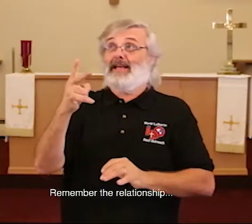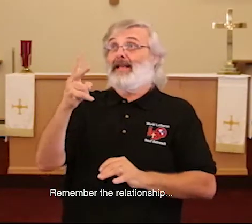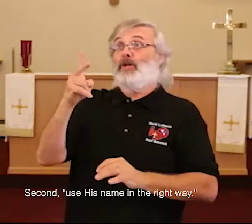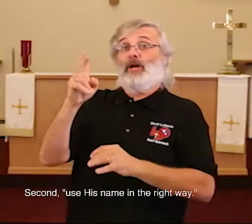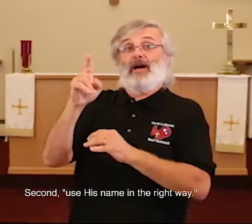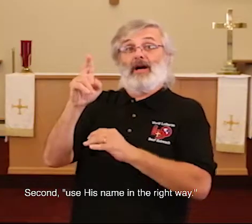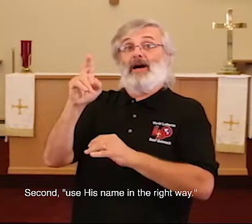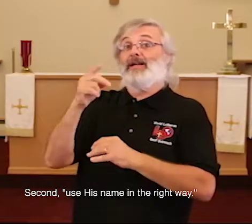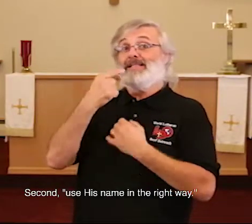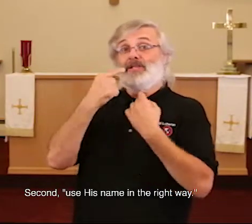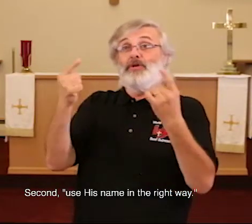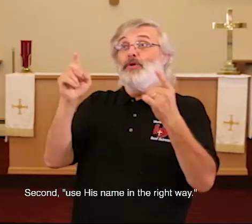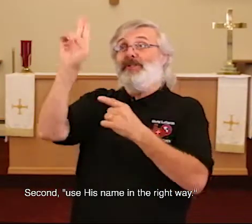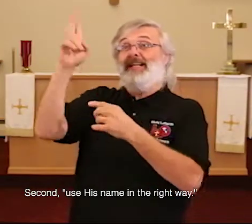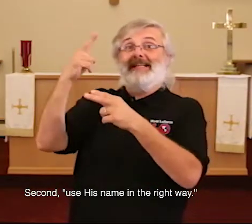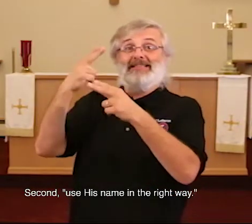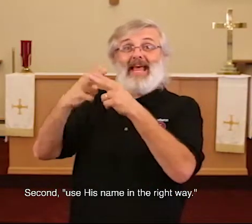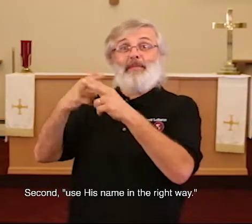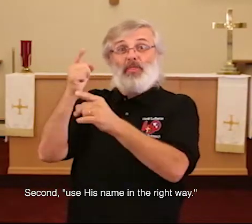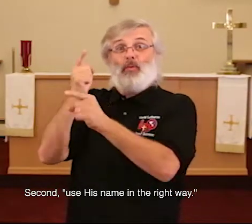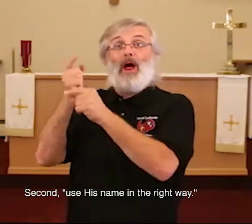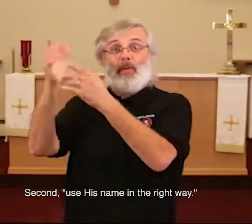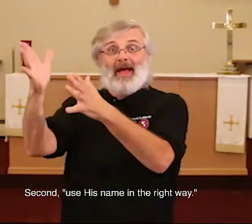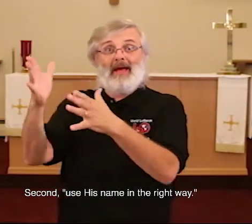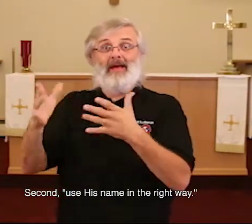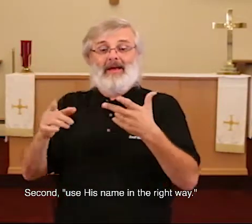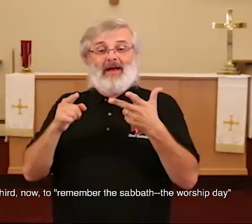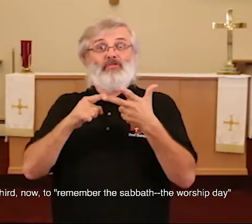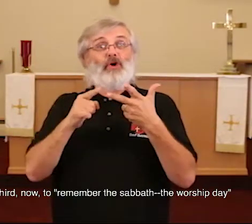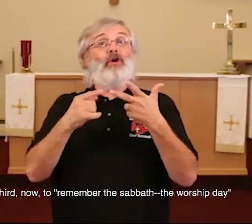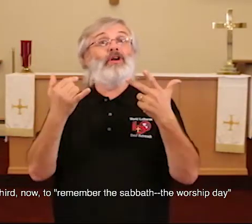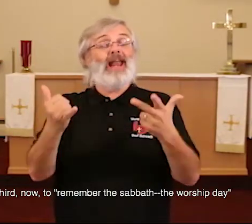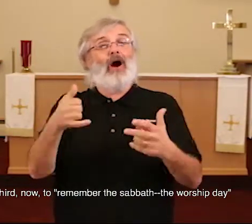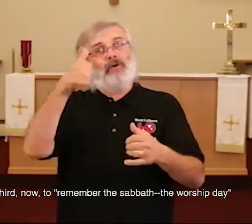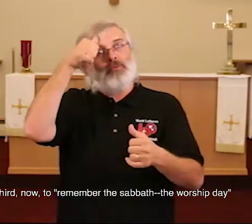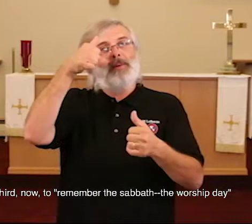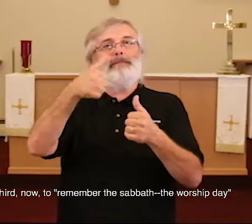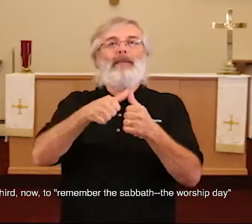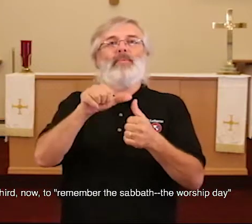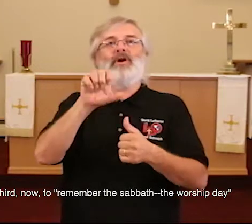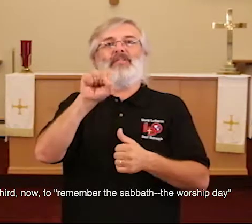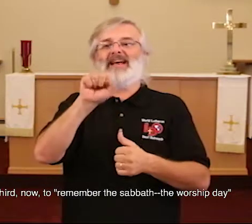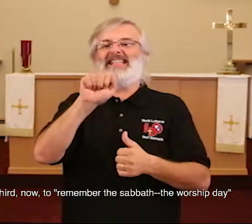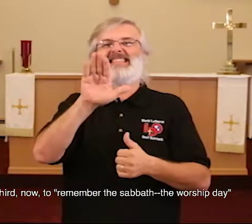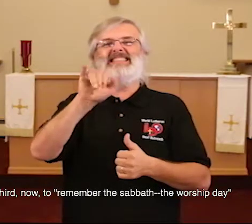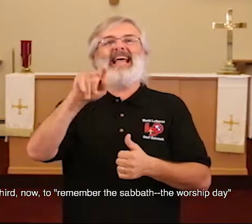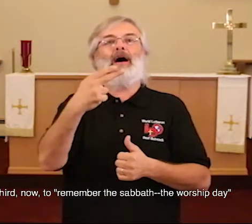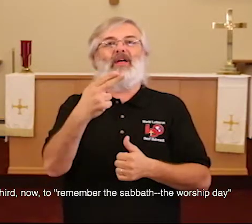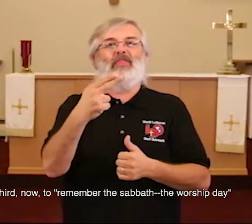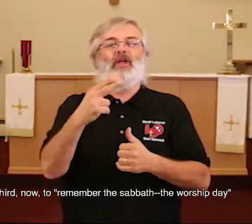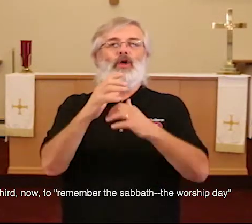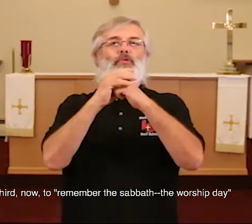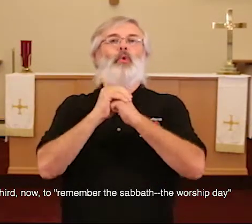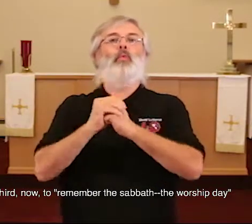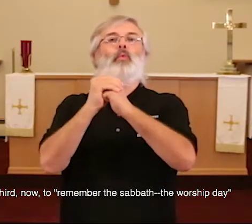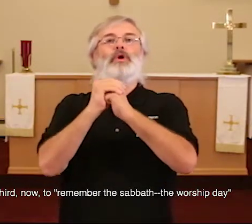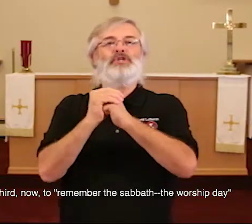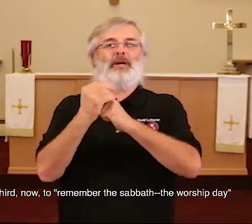use his name in the right way, and third now remember the Sabbath, the worship